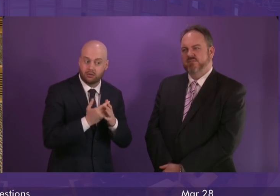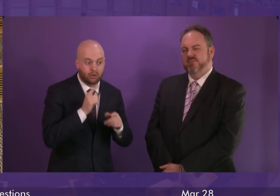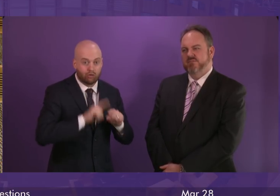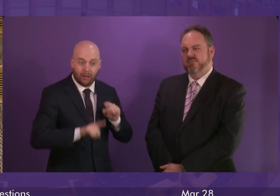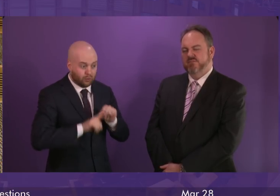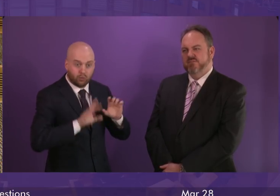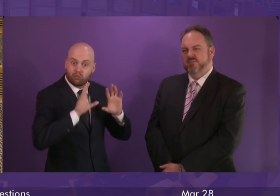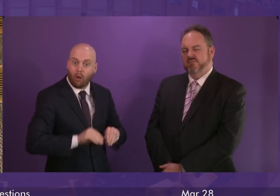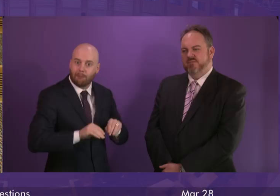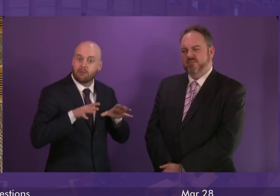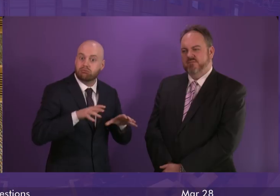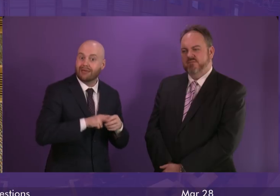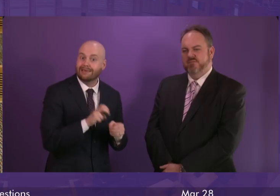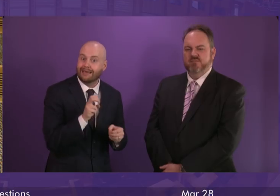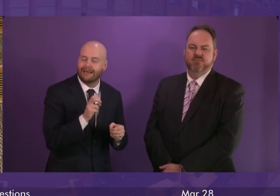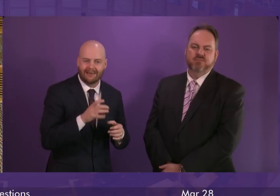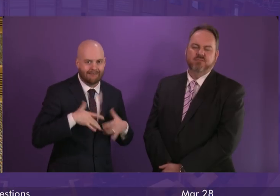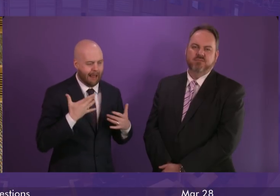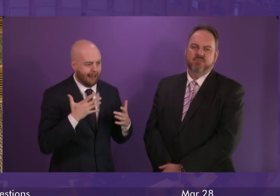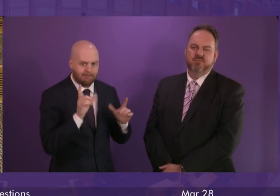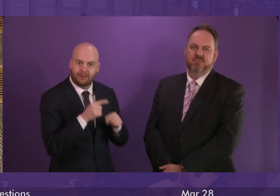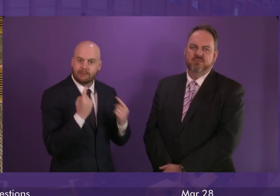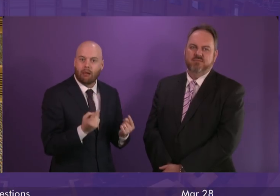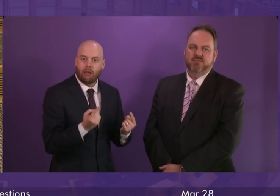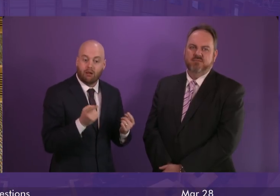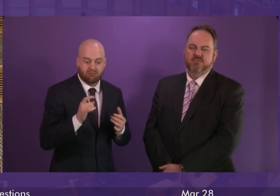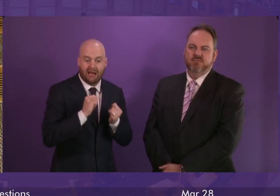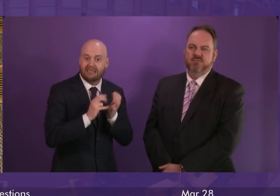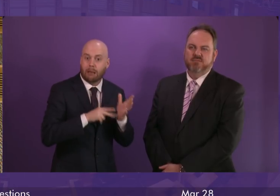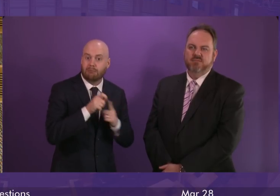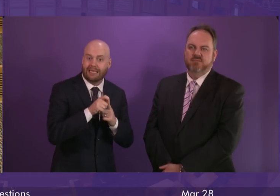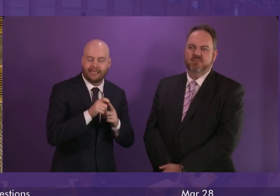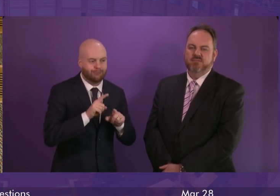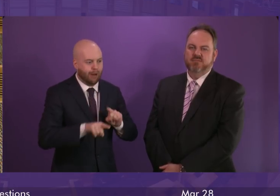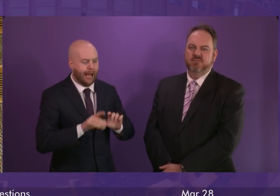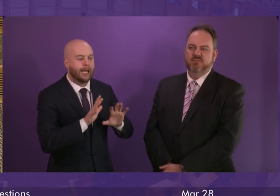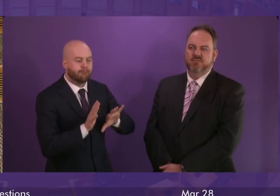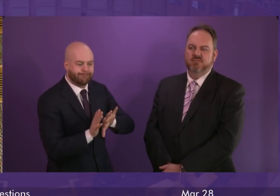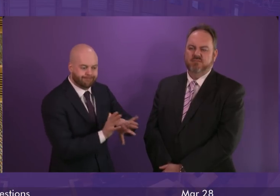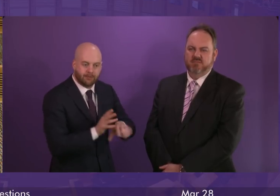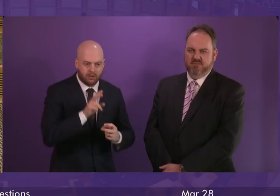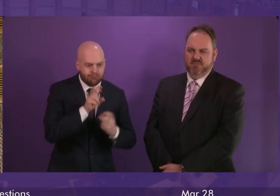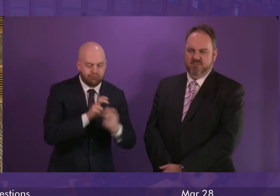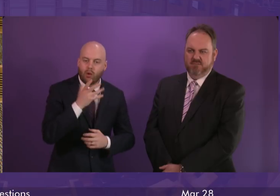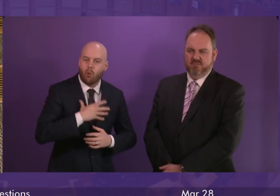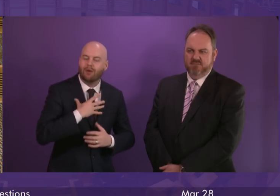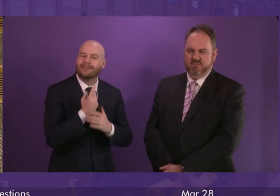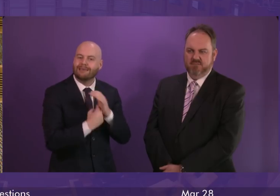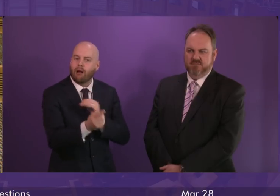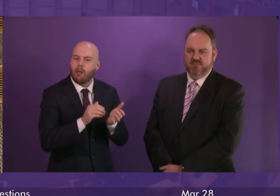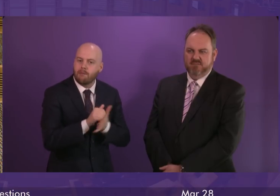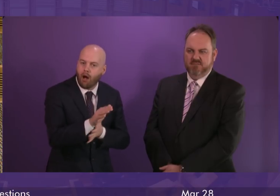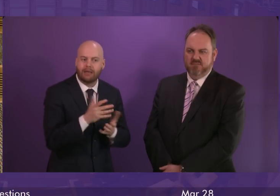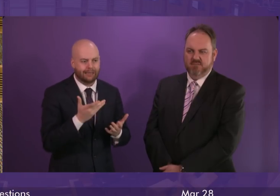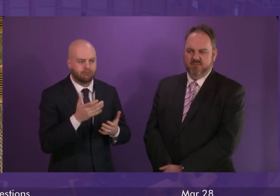didn't seem possible, the SNP argued for single-market customs union membership compromise. That was